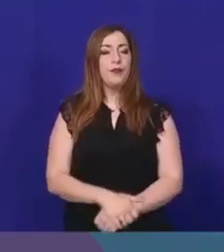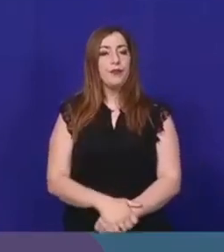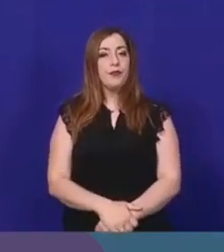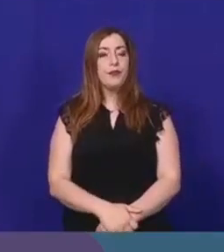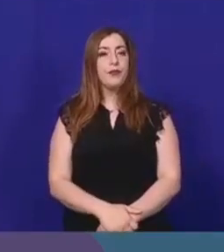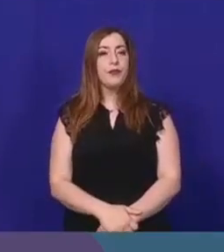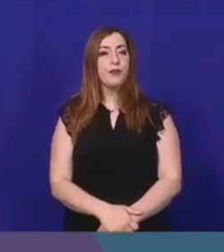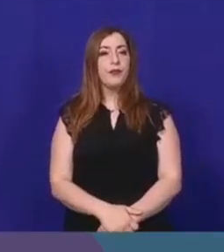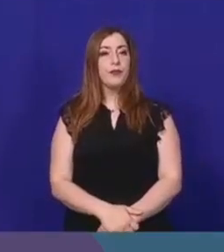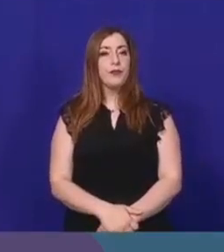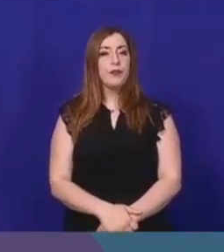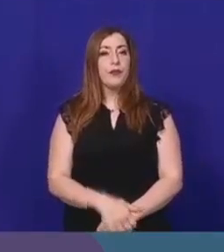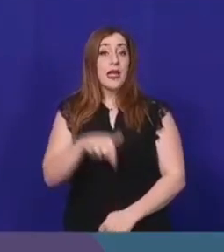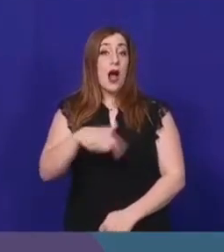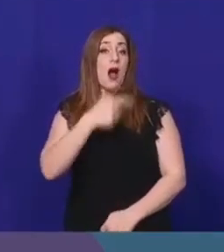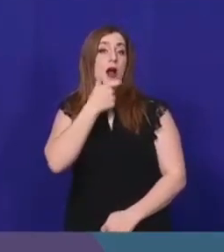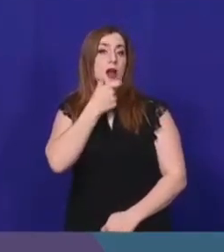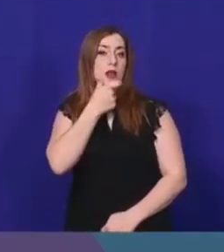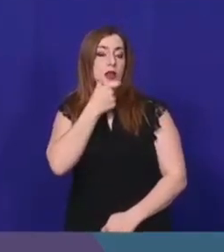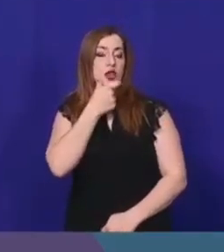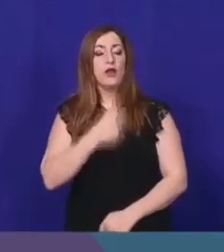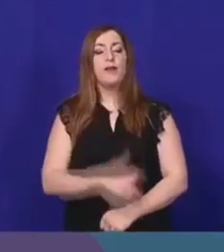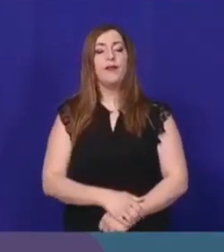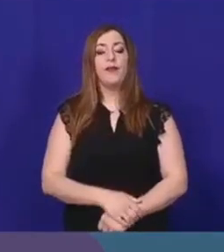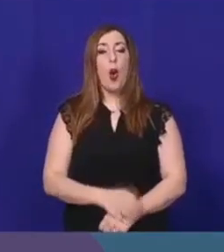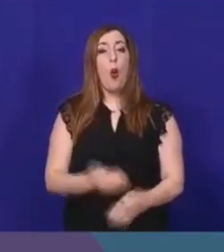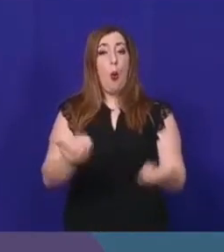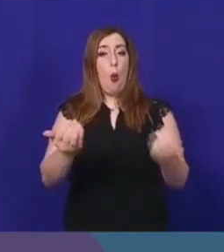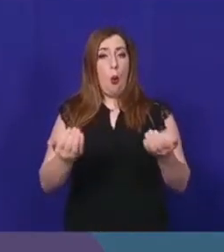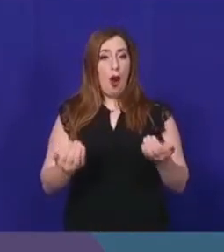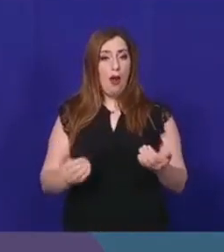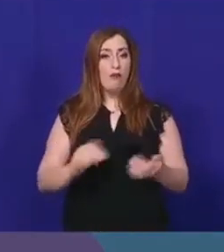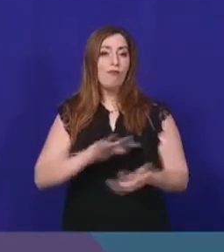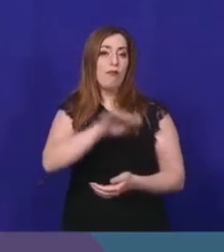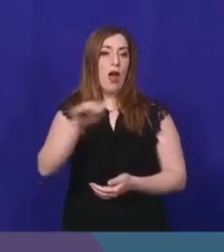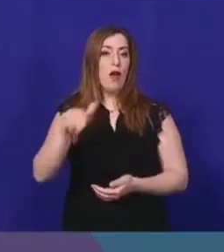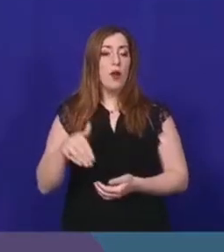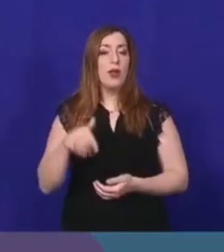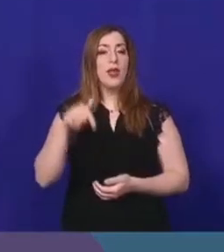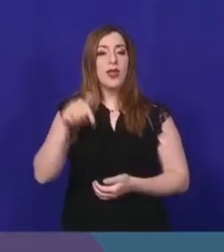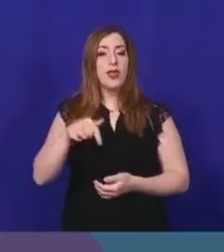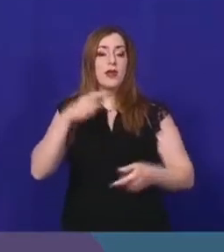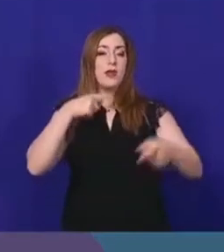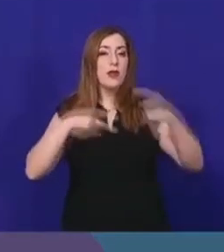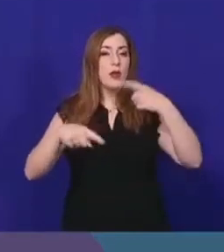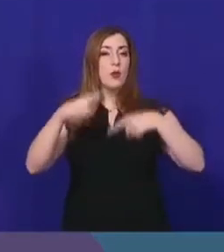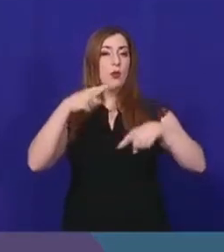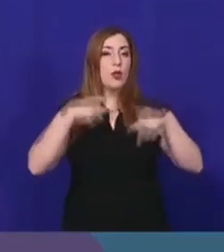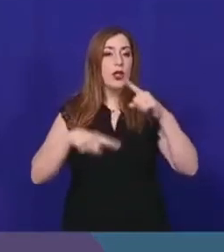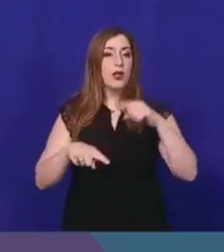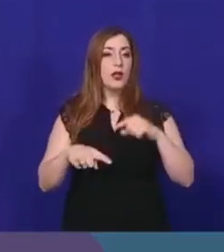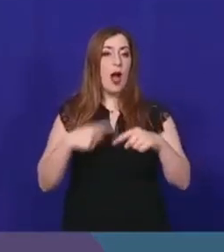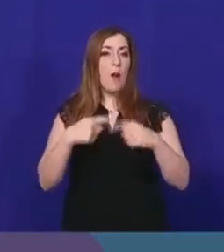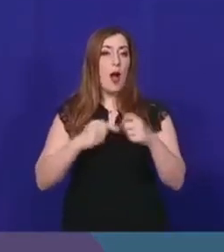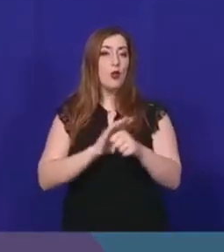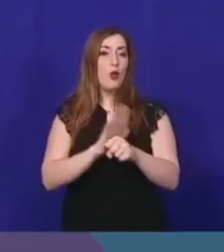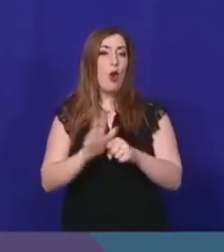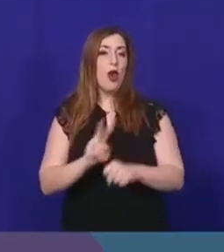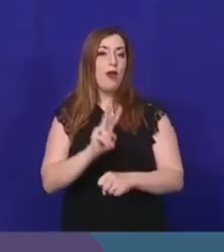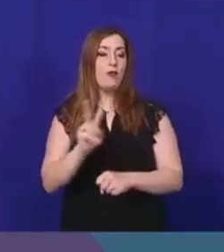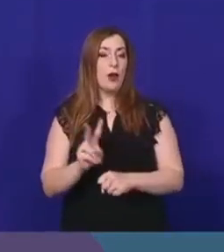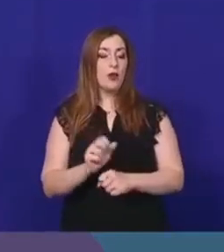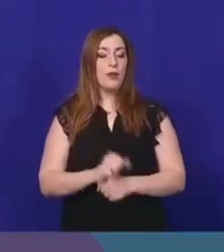Welcome, everyone. This is the medical bulletin for COVID in Malta. Yesterday, we had two